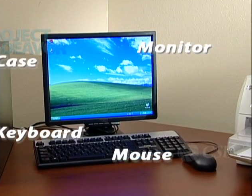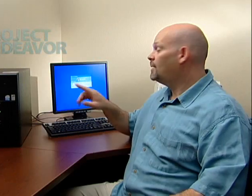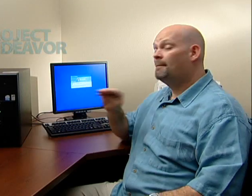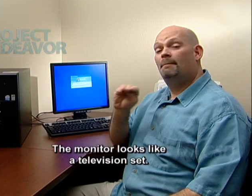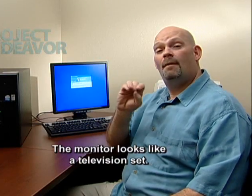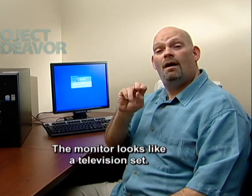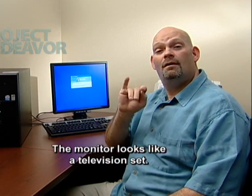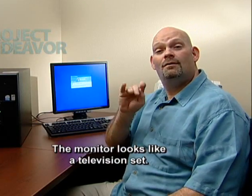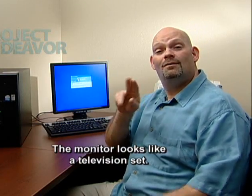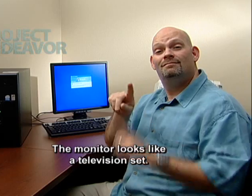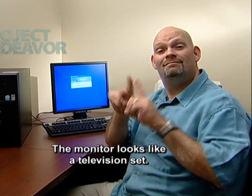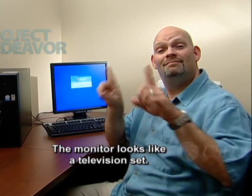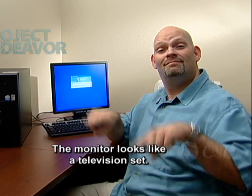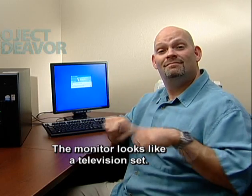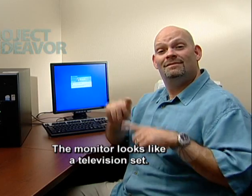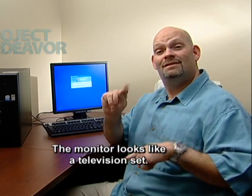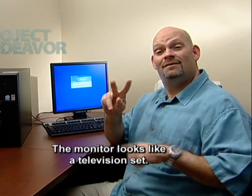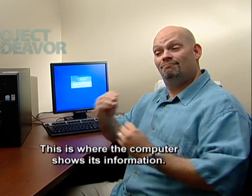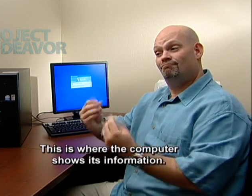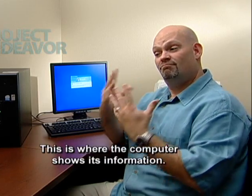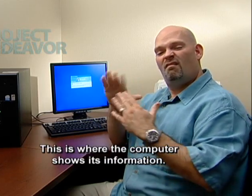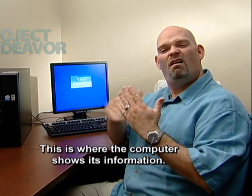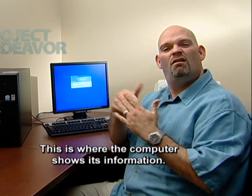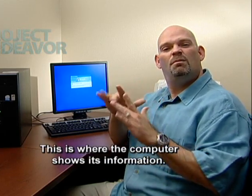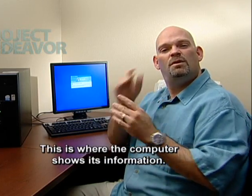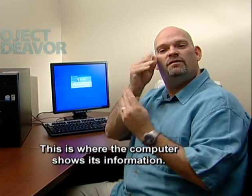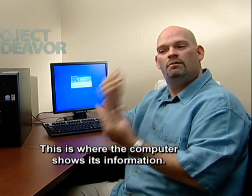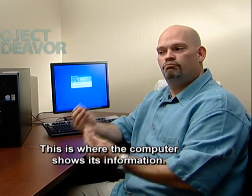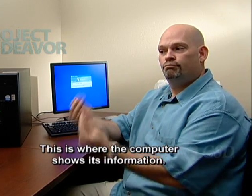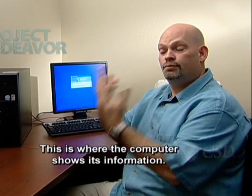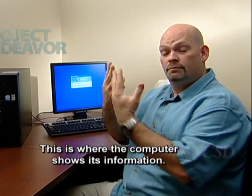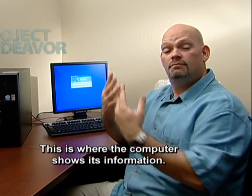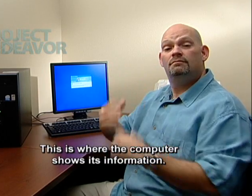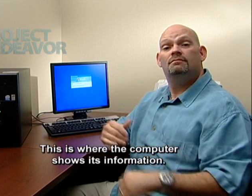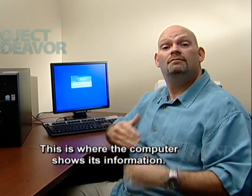Like a television set, this is where the computer shows its information.